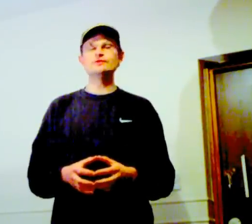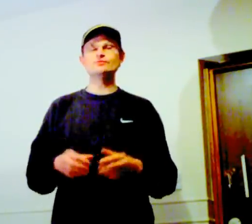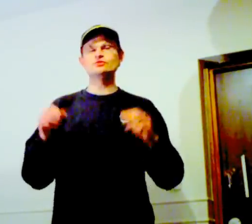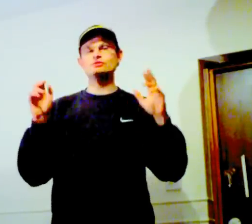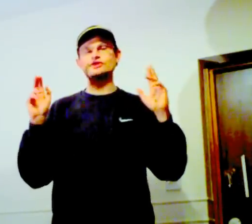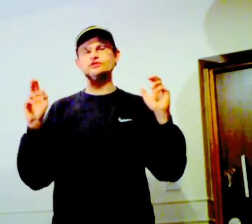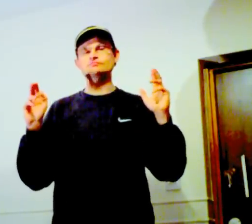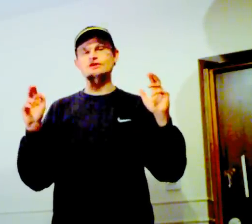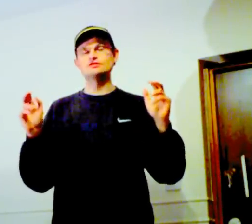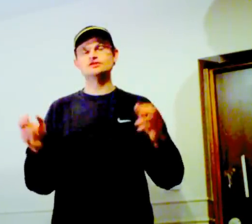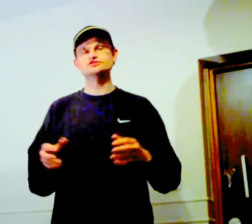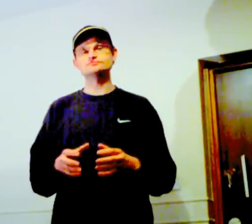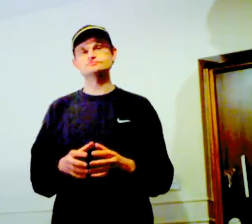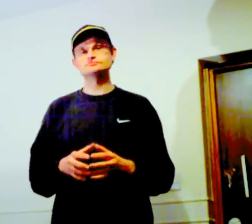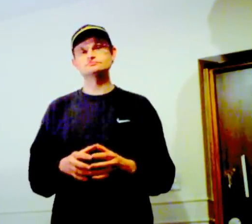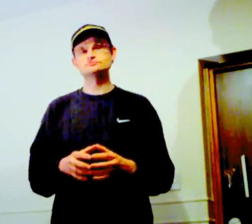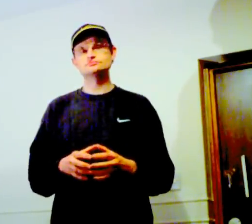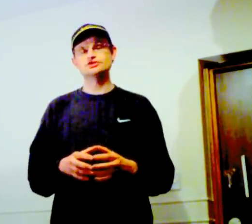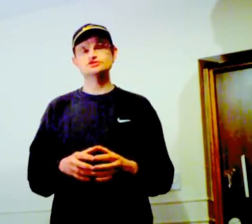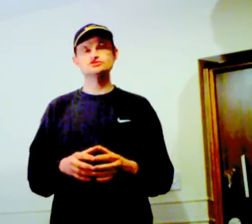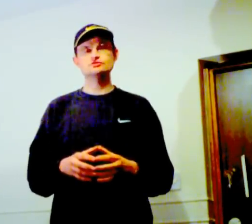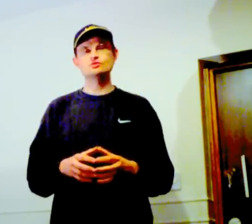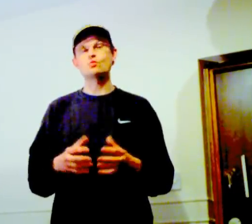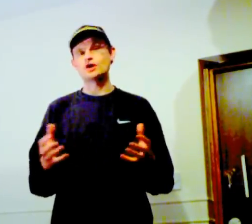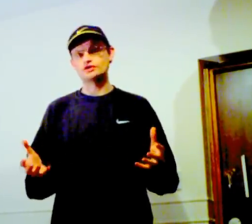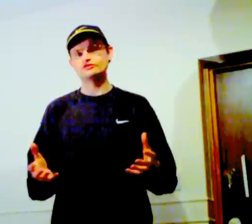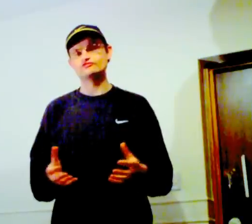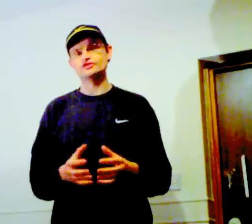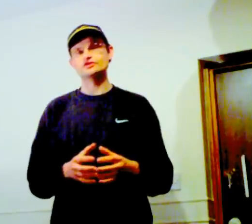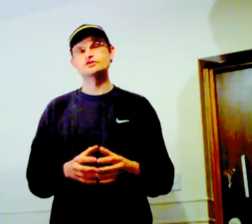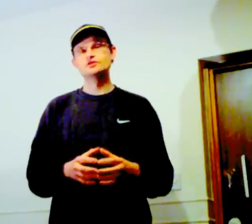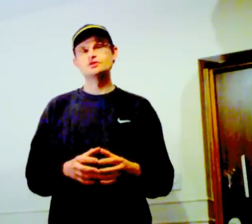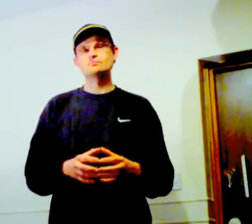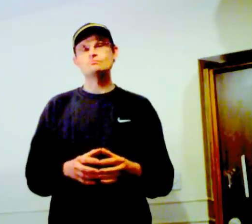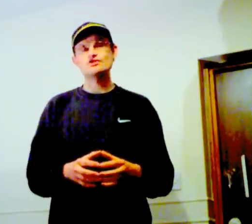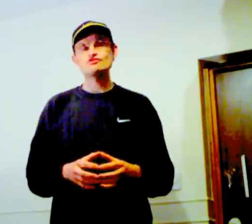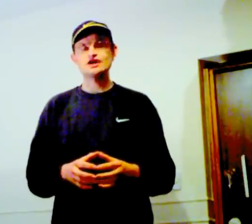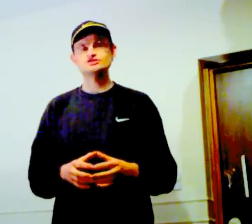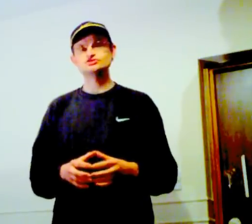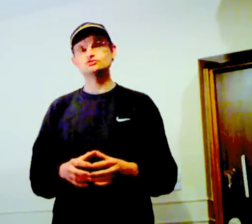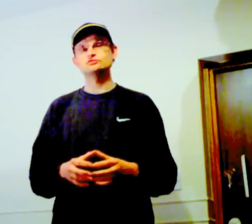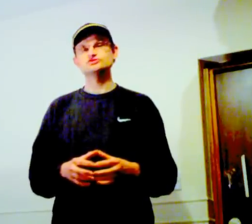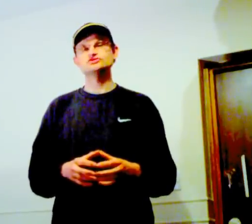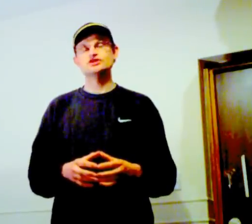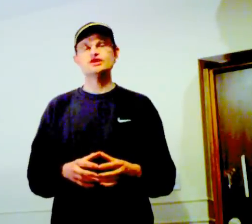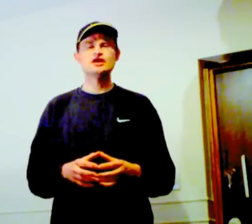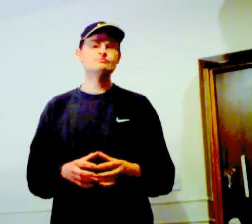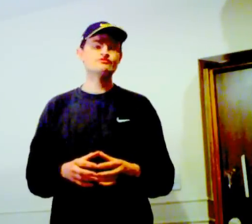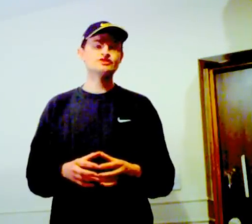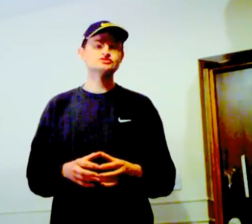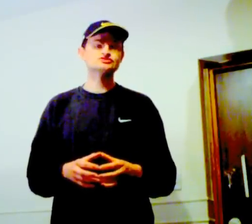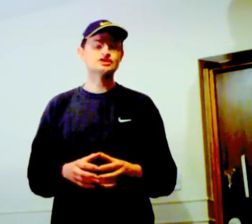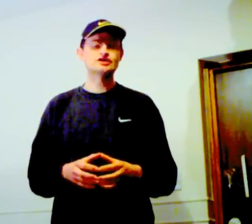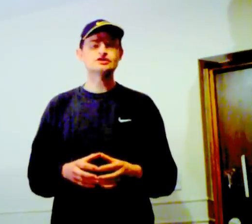people call it mentalism. But this is only one of the myriad tools that a professional psychic